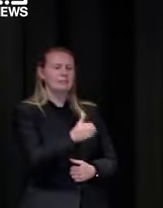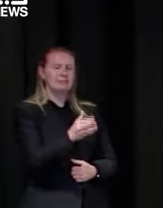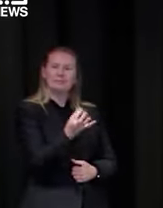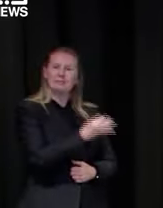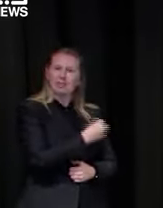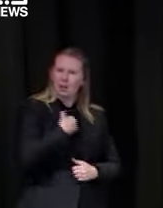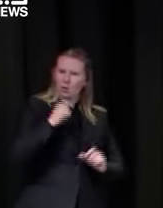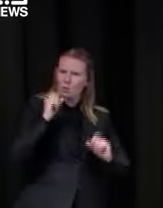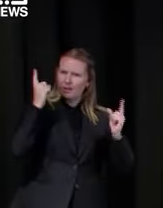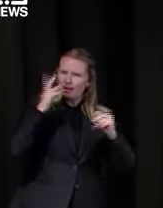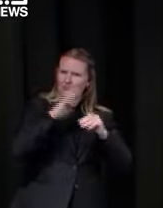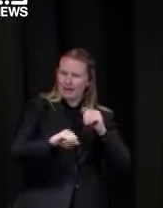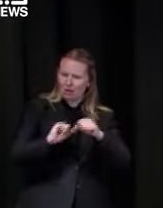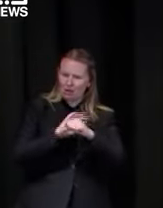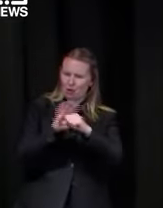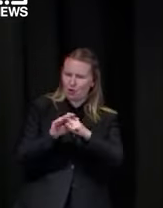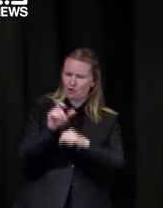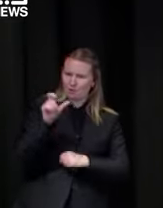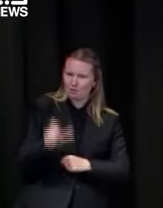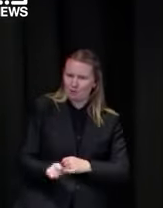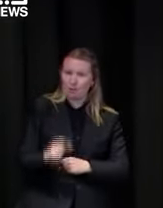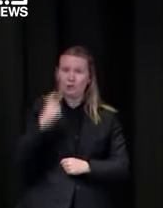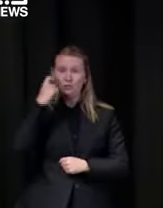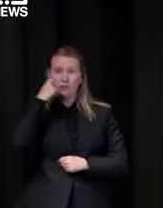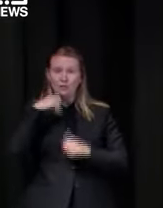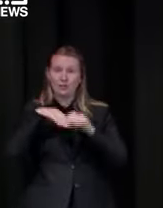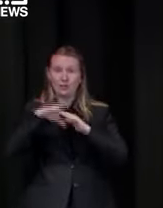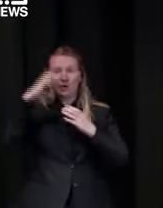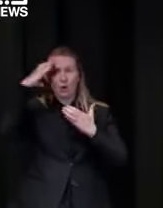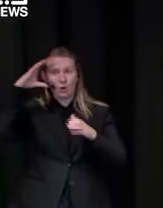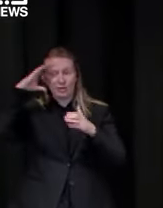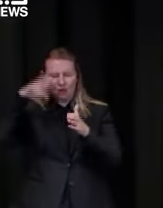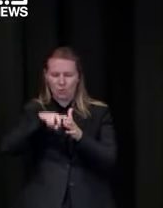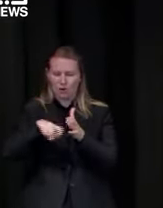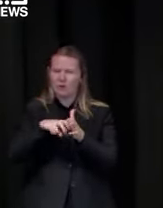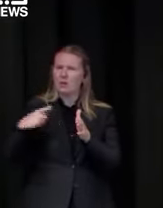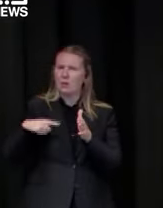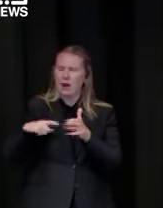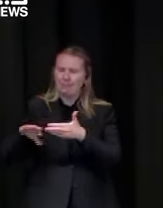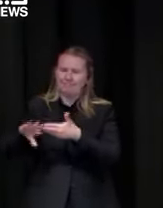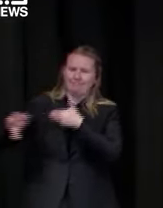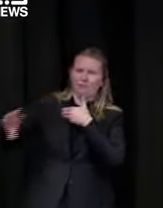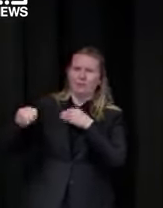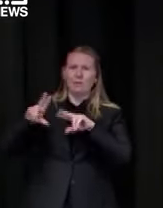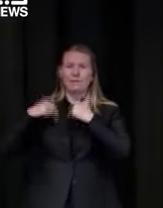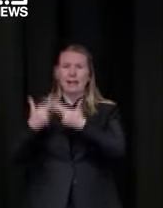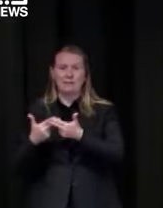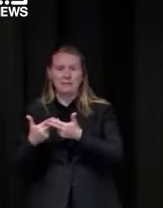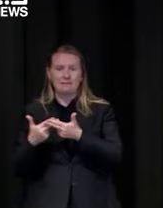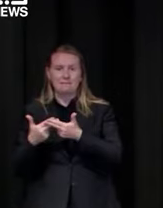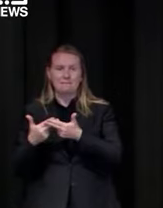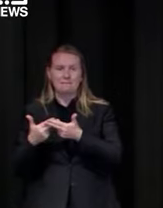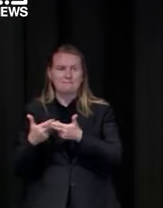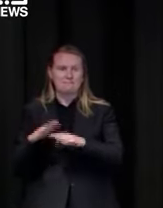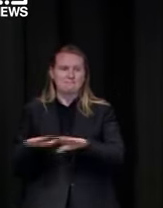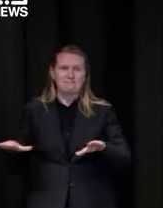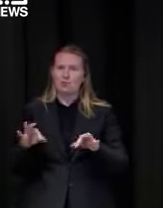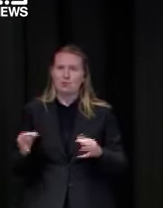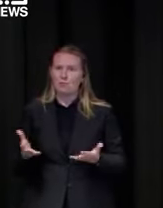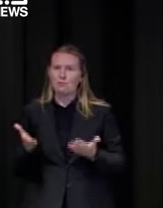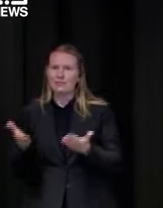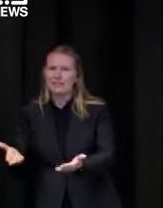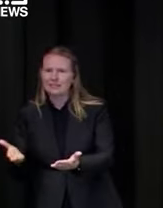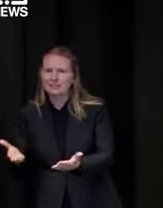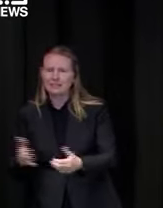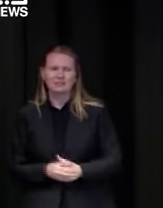case sorry who was going to try and get into hotel quarantine to protect her family but was told that she couldn't get in because it was full i'm not